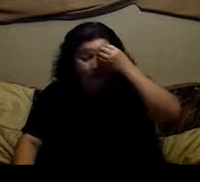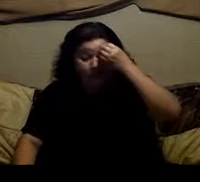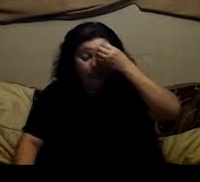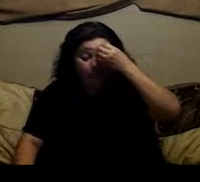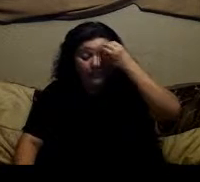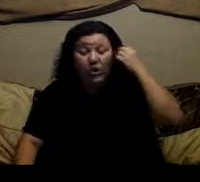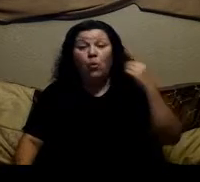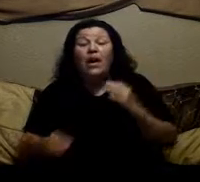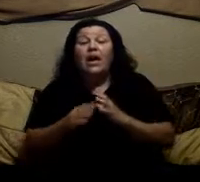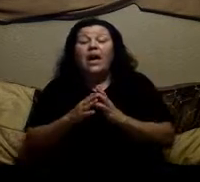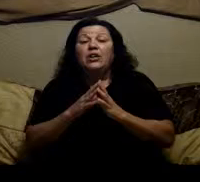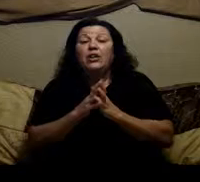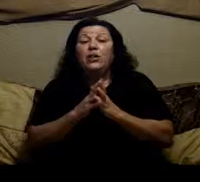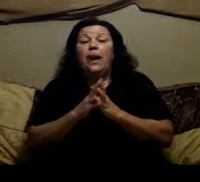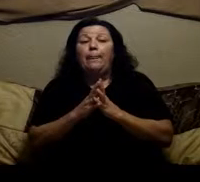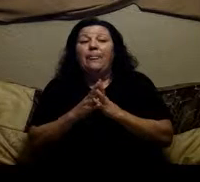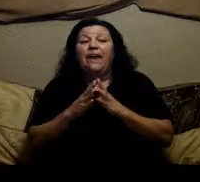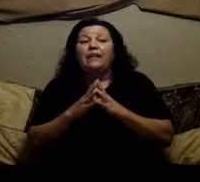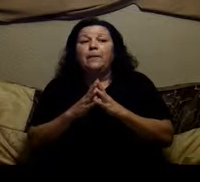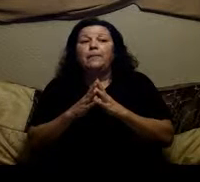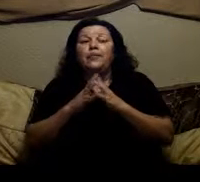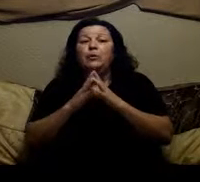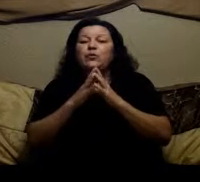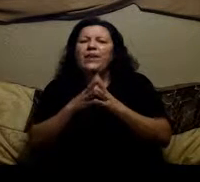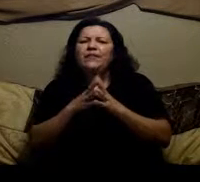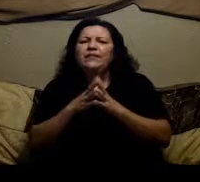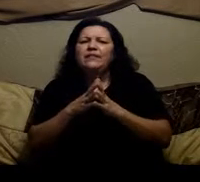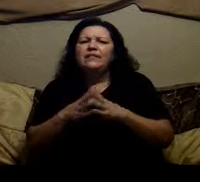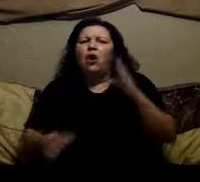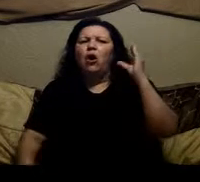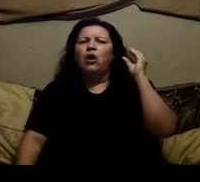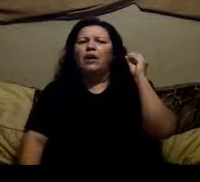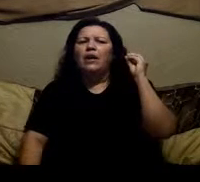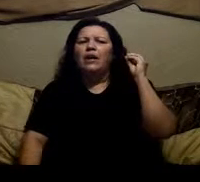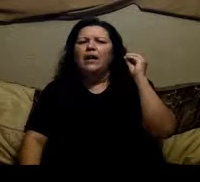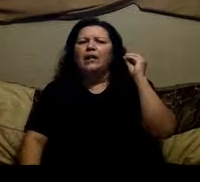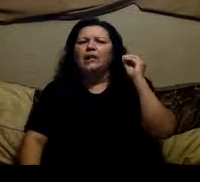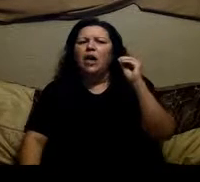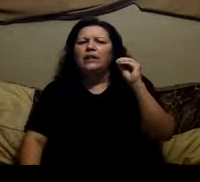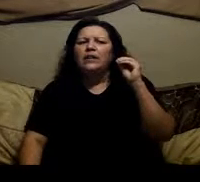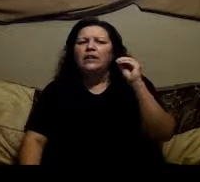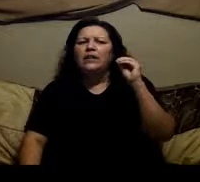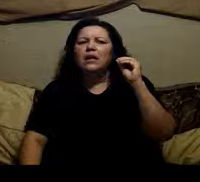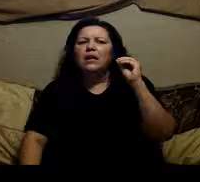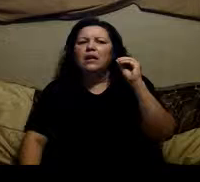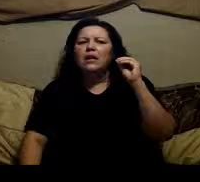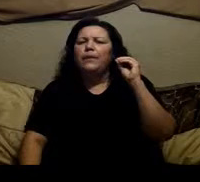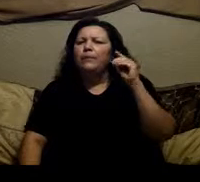so you know and those weaknesses are not the